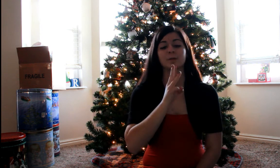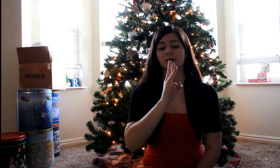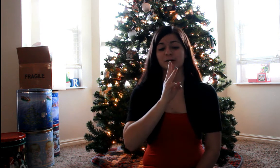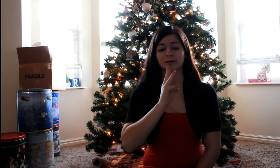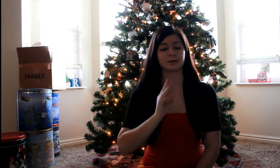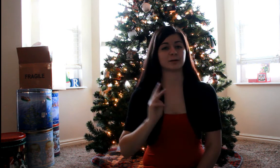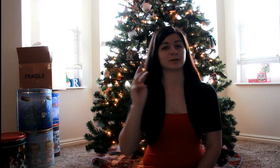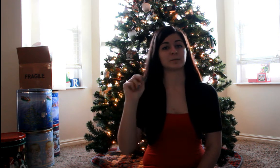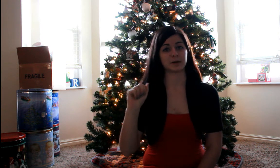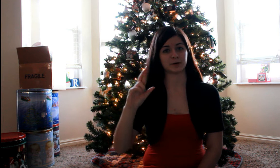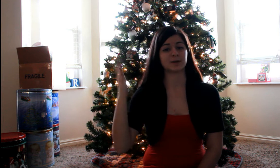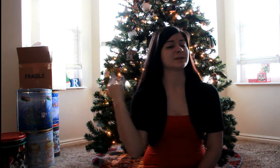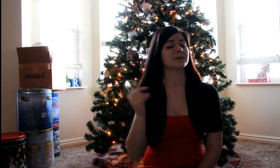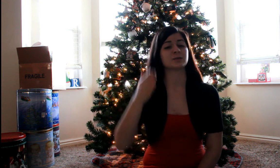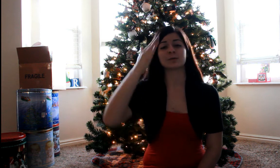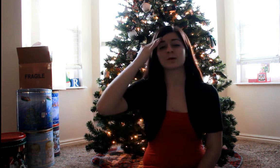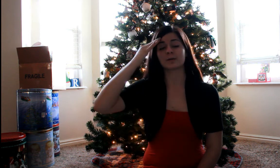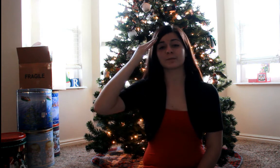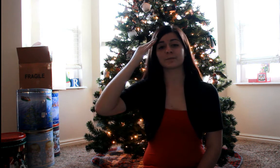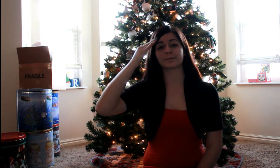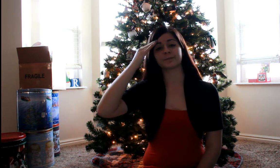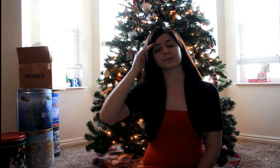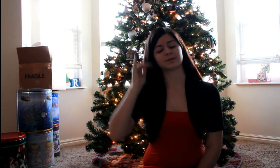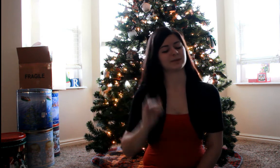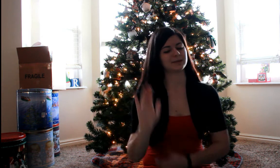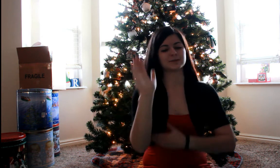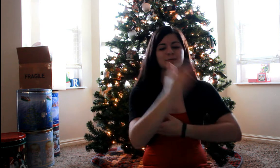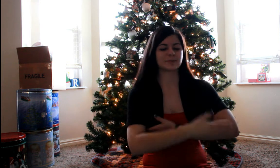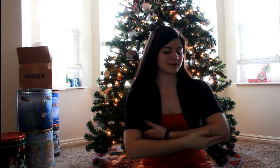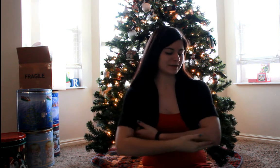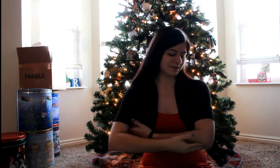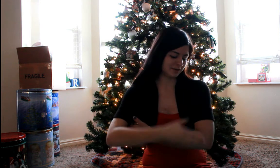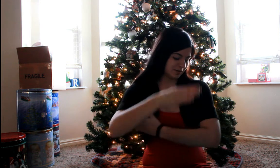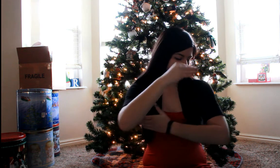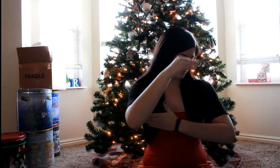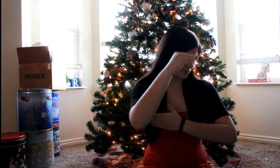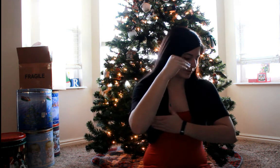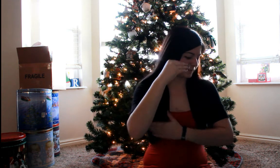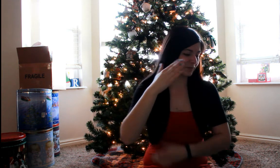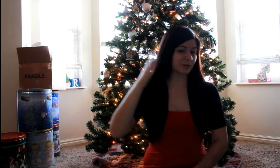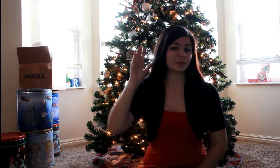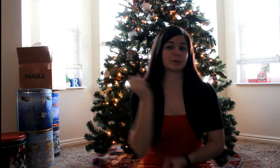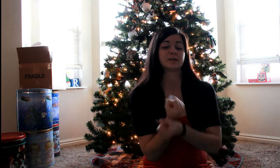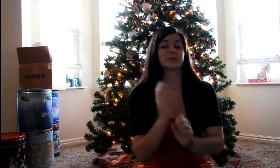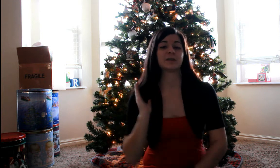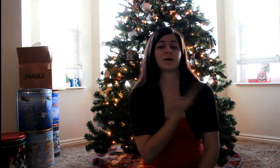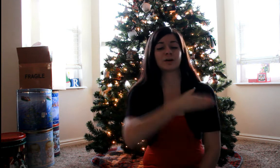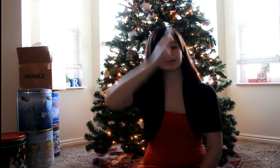water Mary did you know That your baby boy Will save our